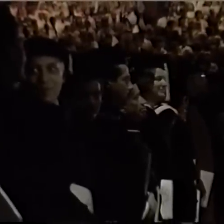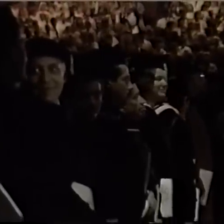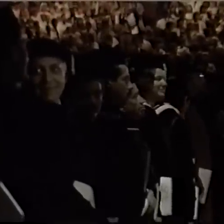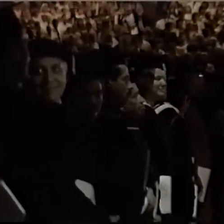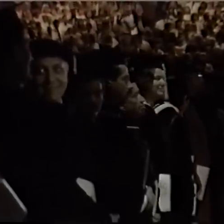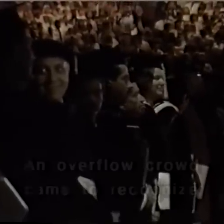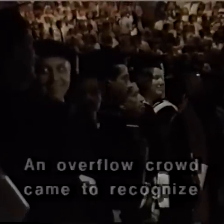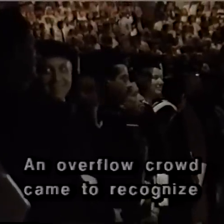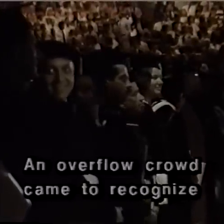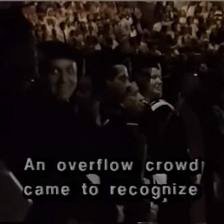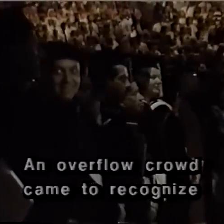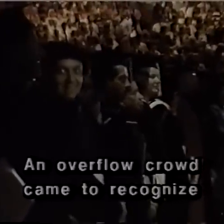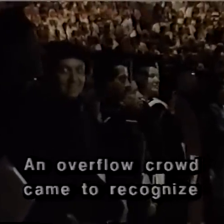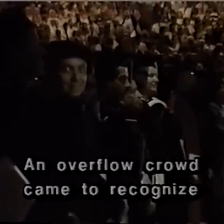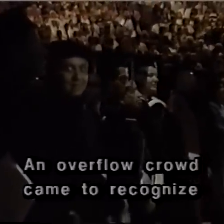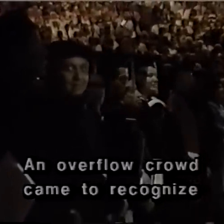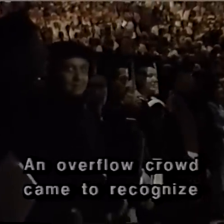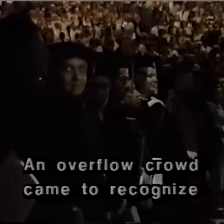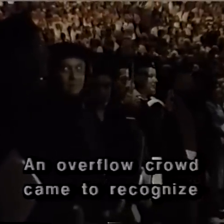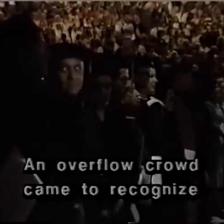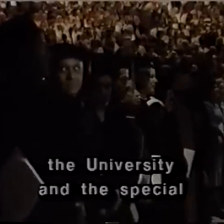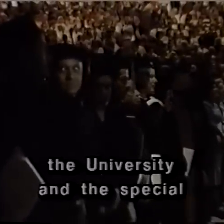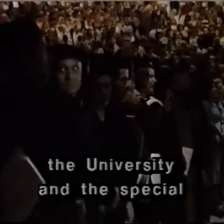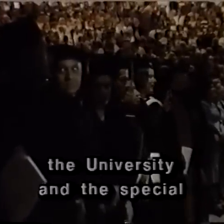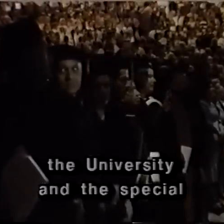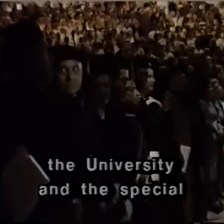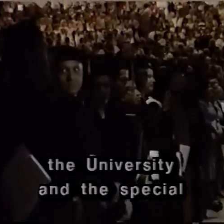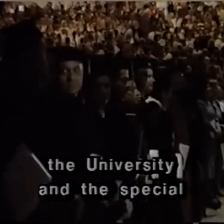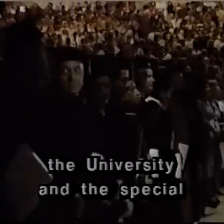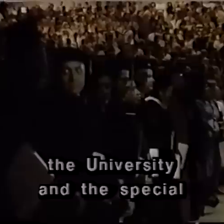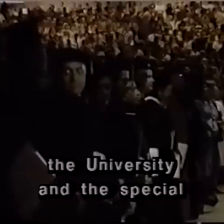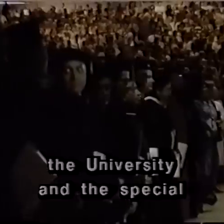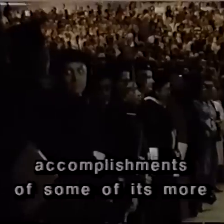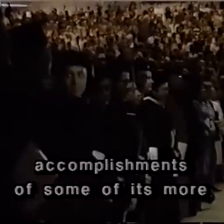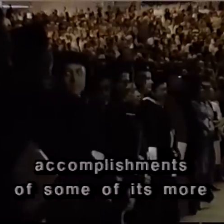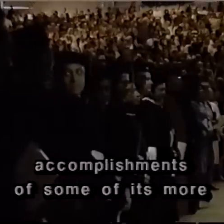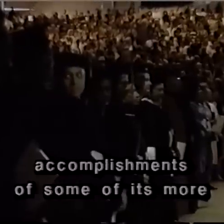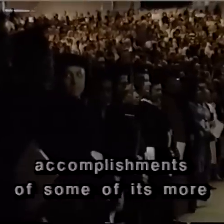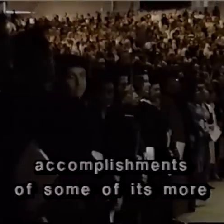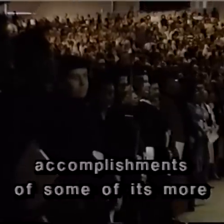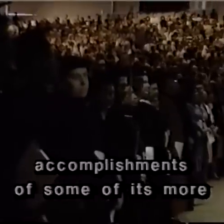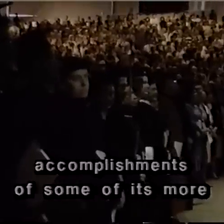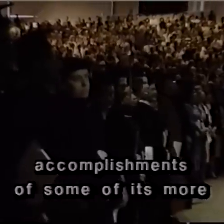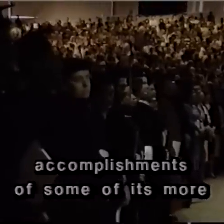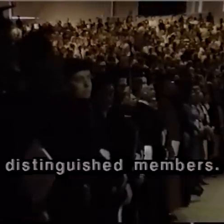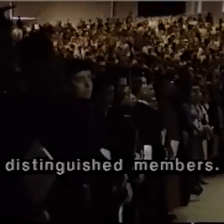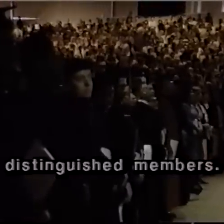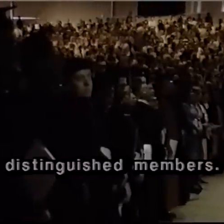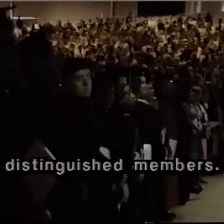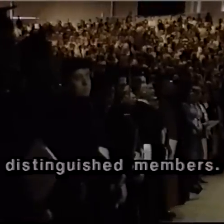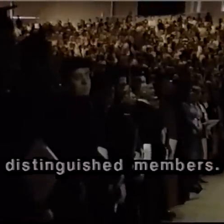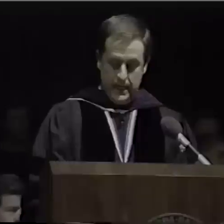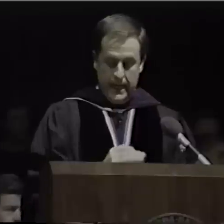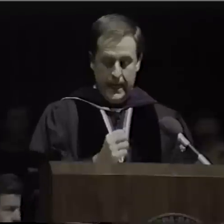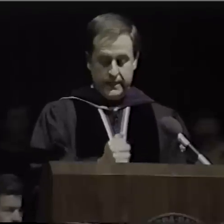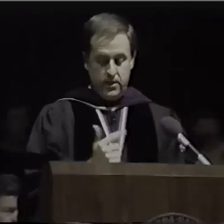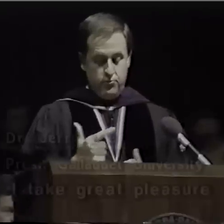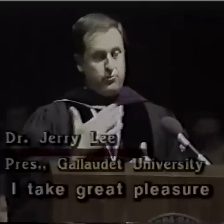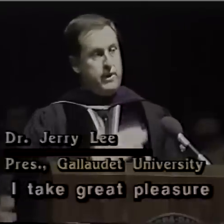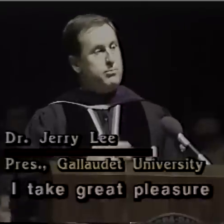An overflow crowd came to recognize the university and the special accomplishments of some of its more distinguished members. I take great